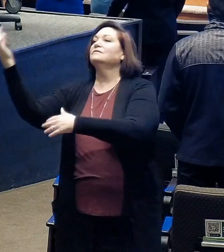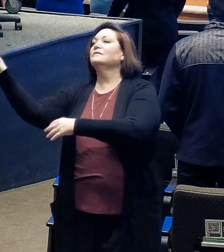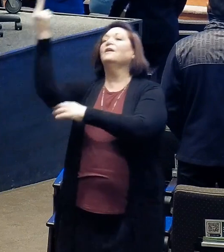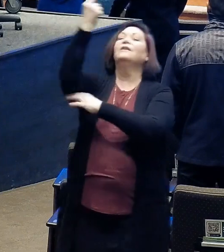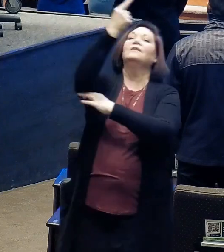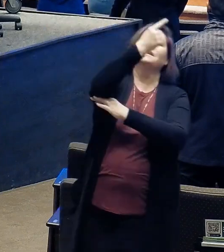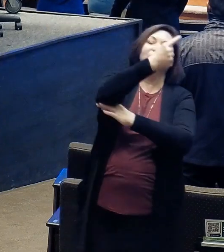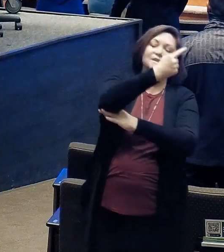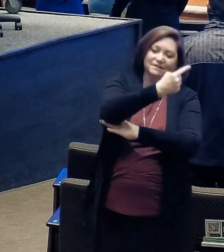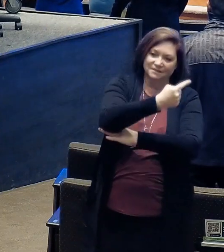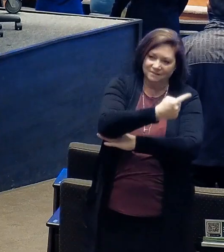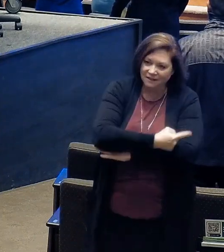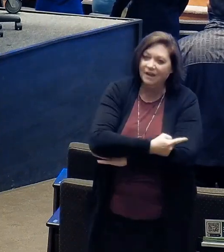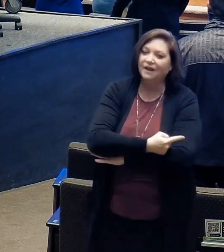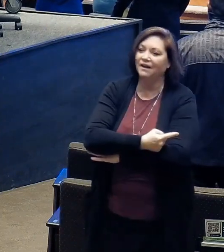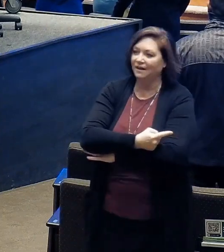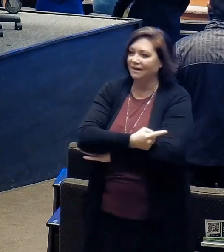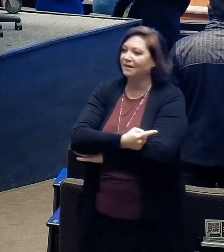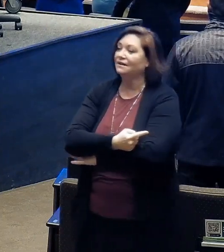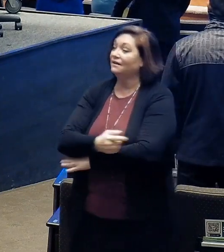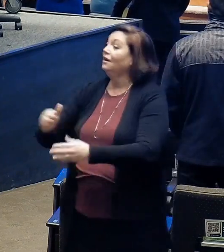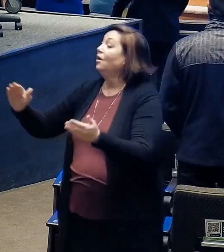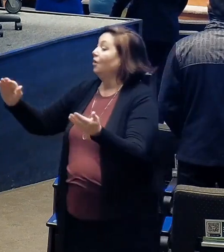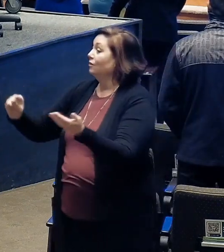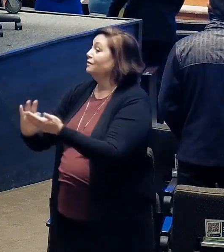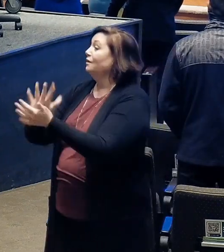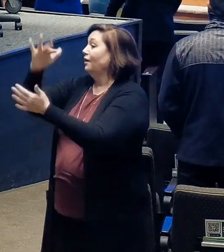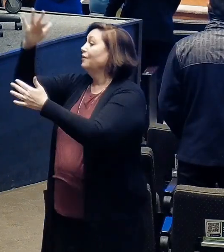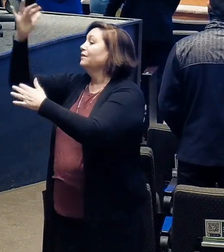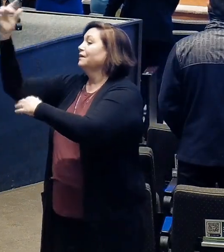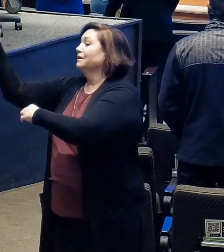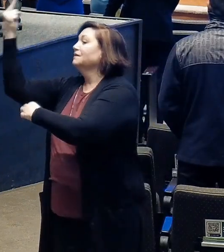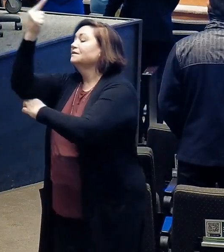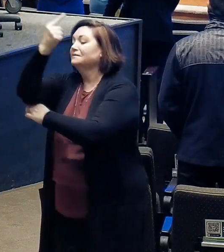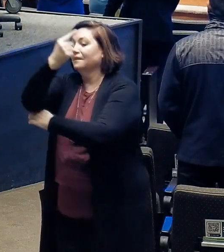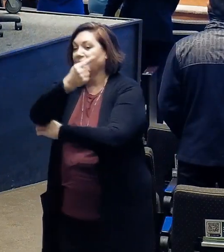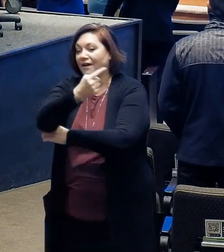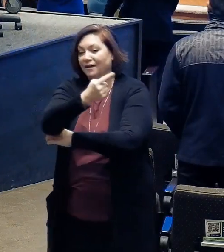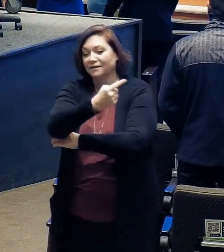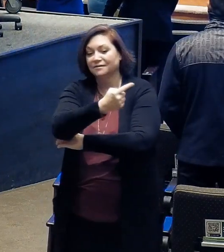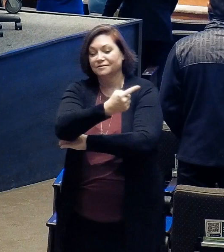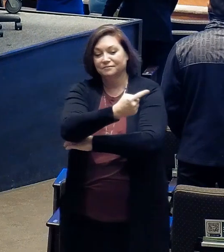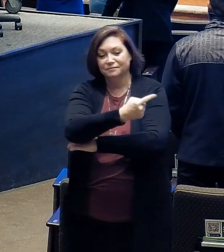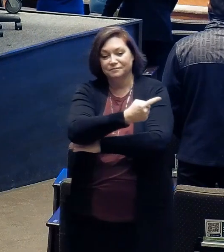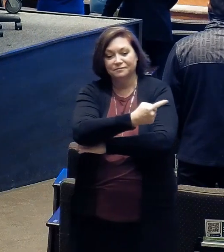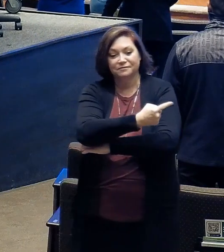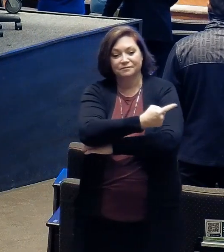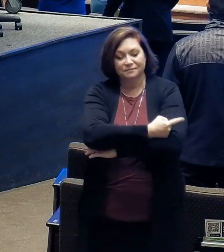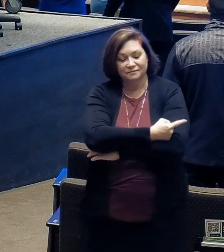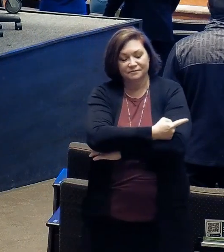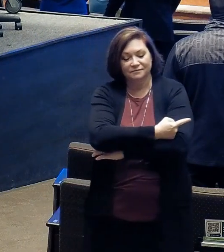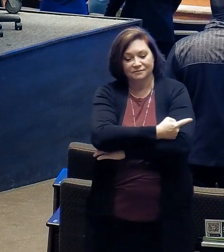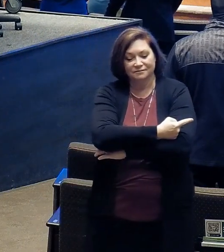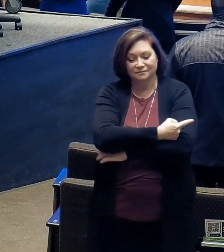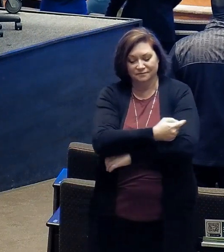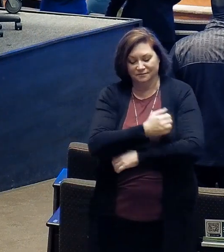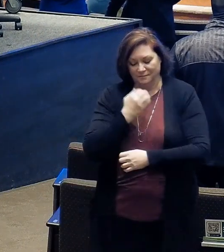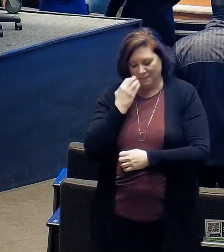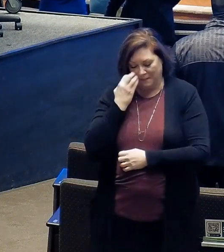day, oh glorious day. But the best part of that is that he rose